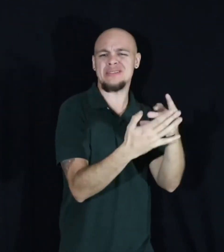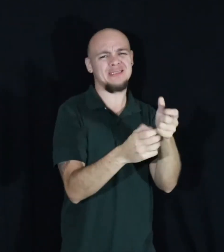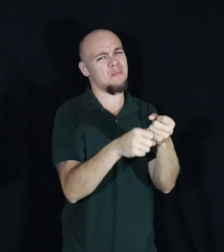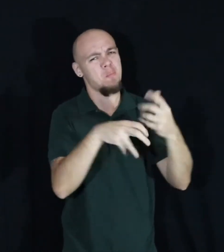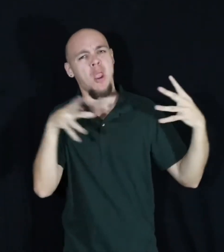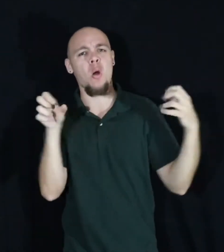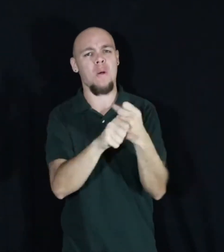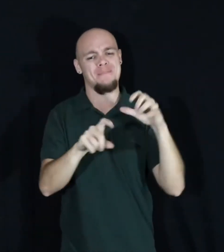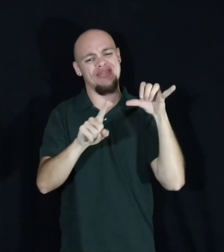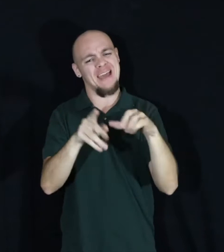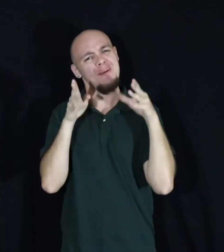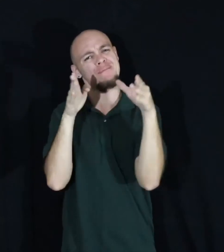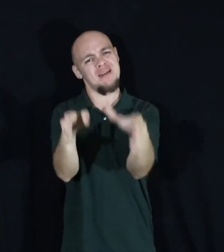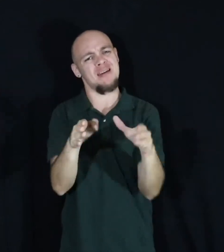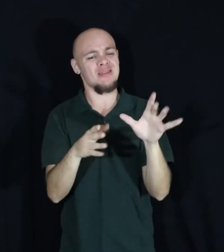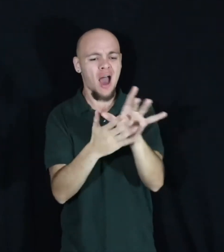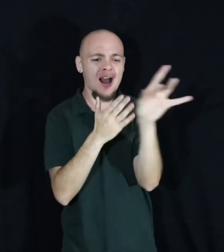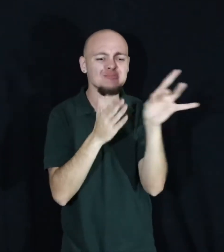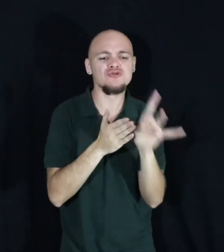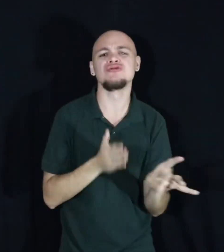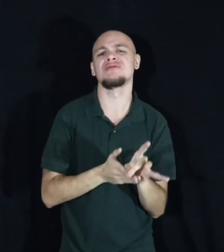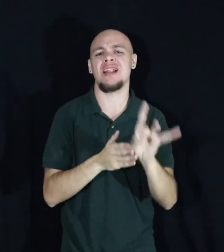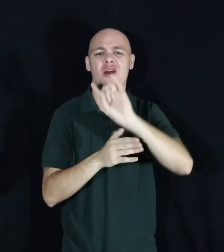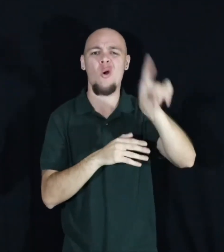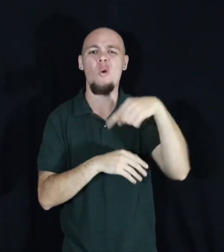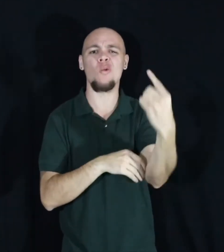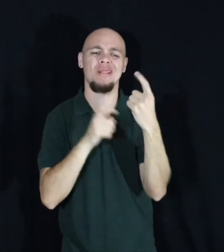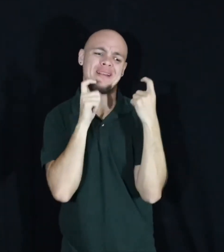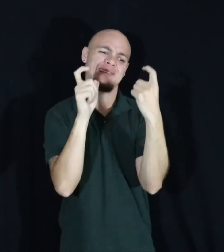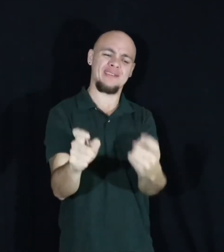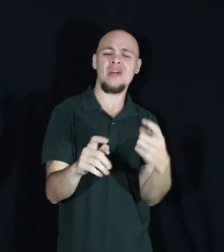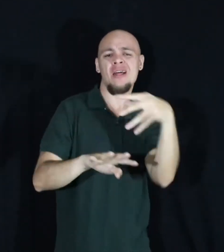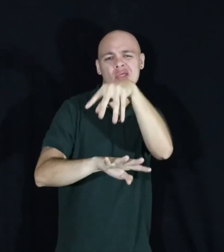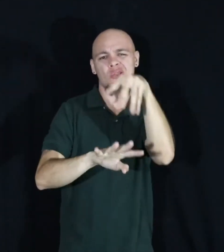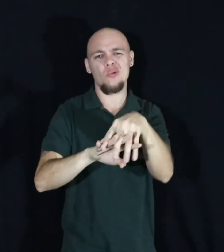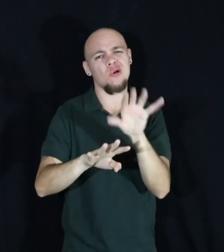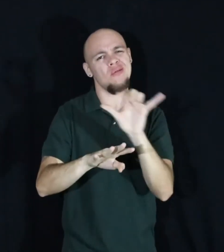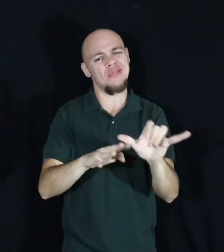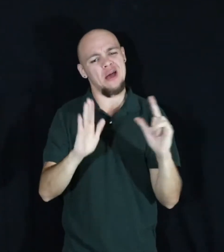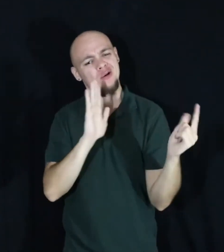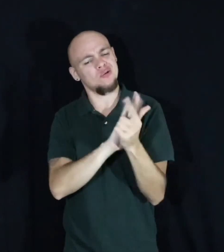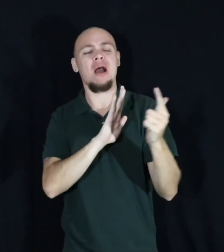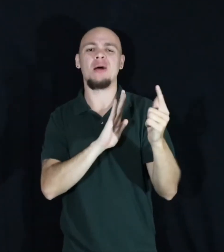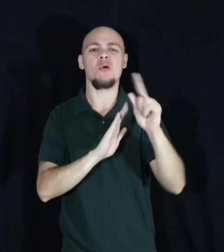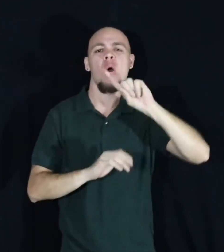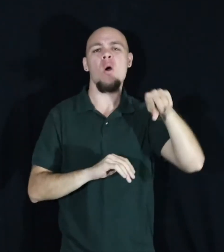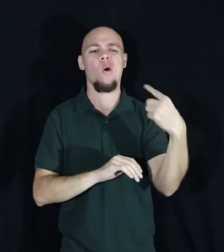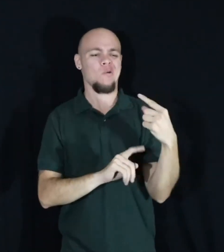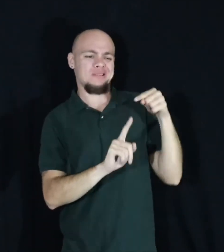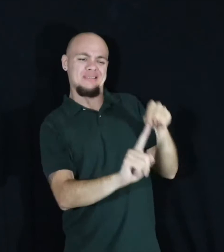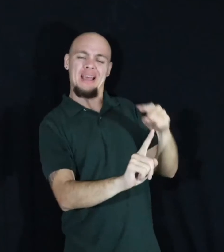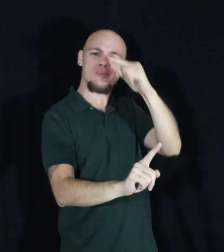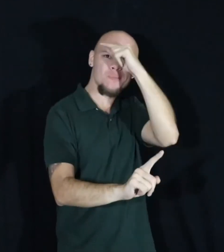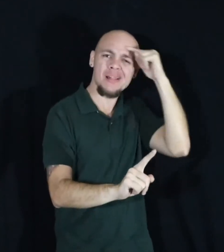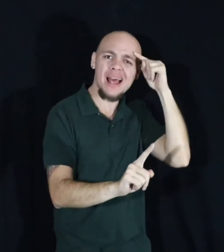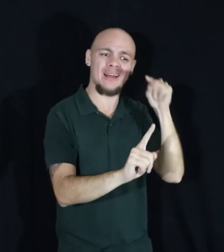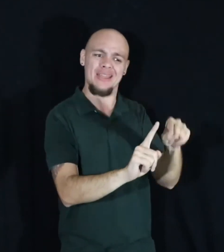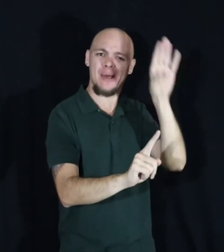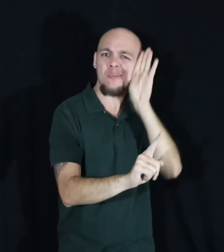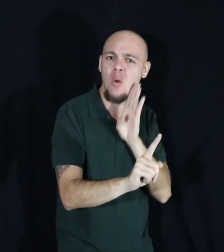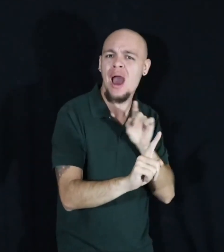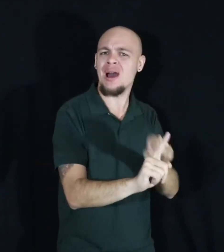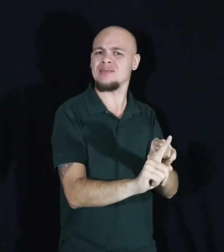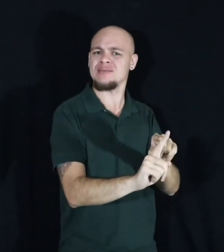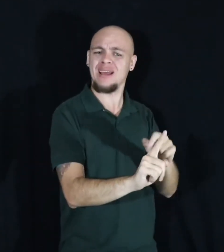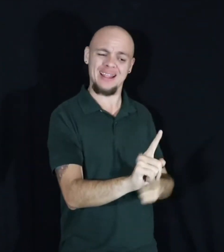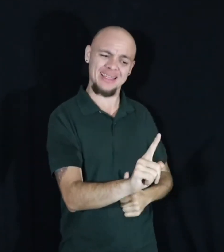the only option that they've been given when ultimately the root of their crime was just being black, just being brown and